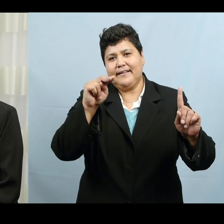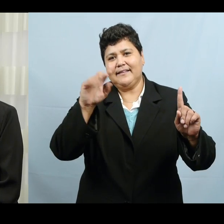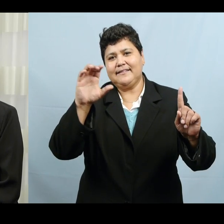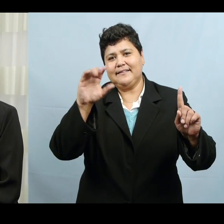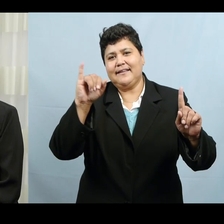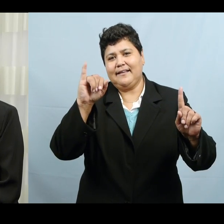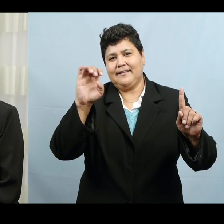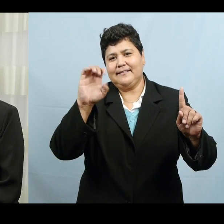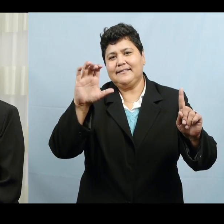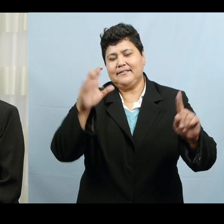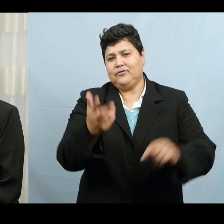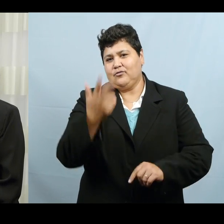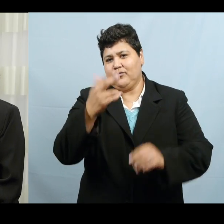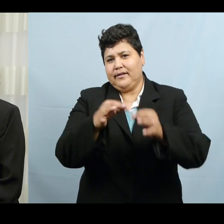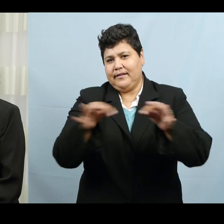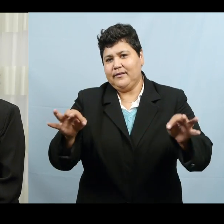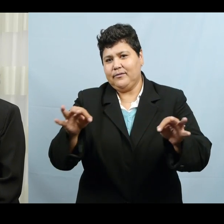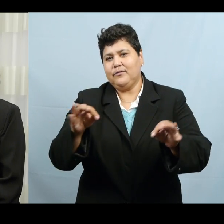Trilingual Task Force.